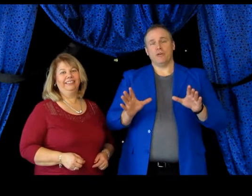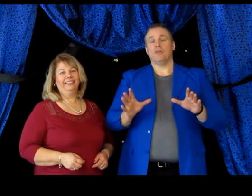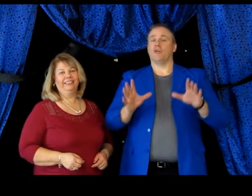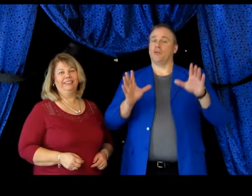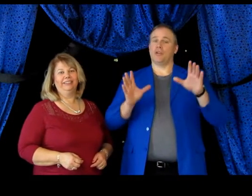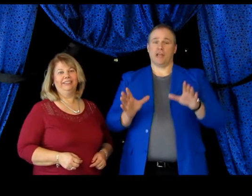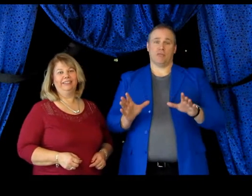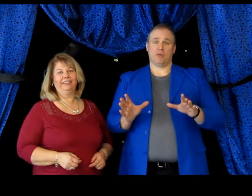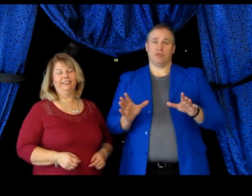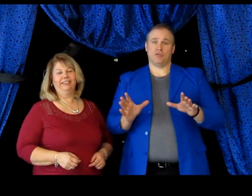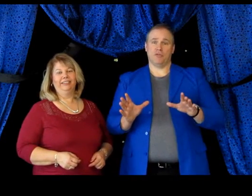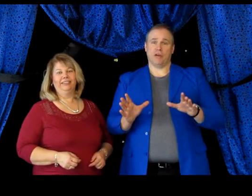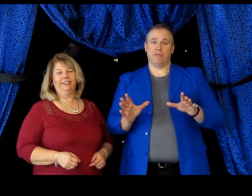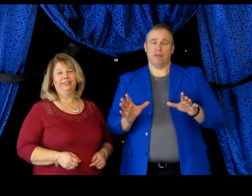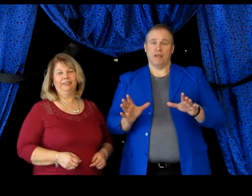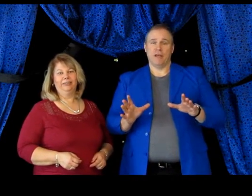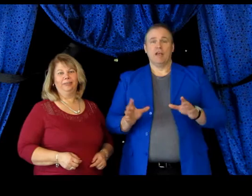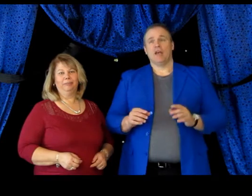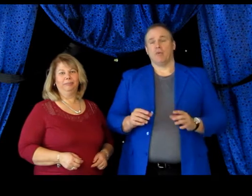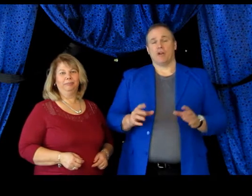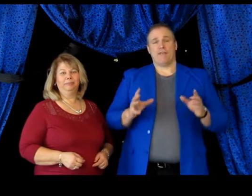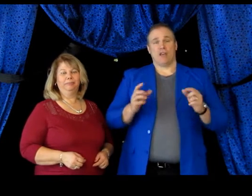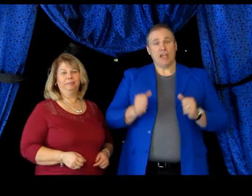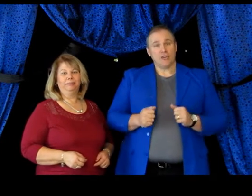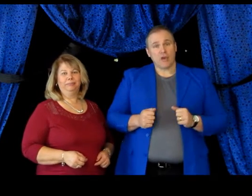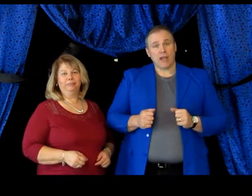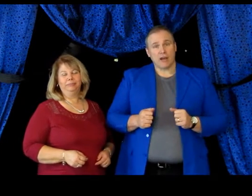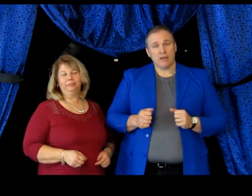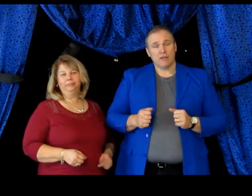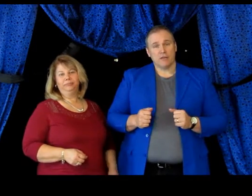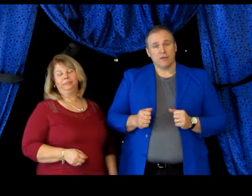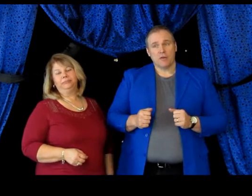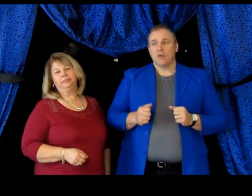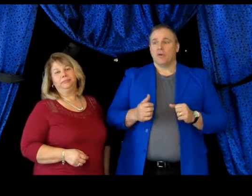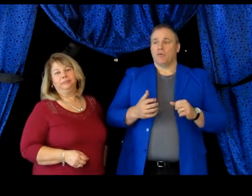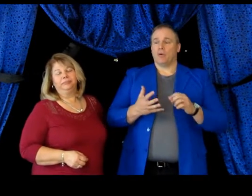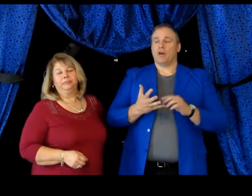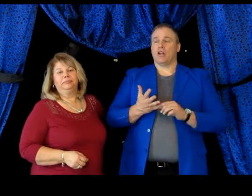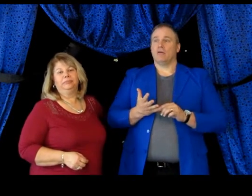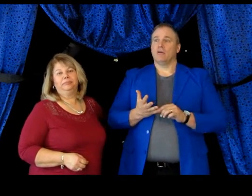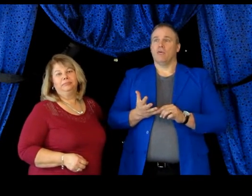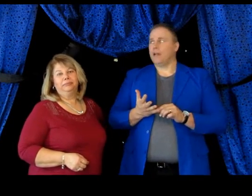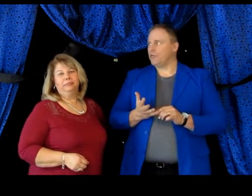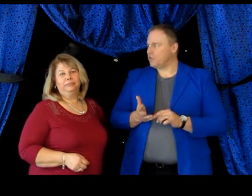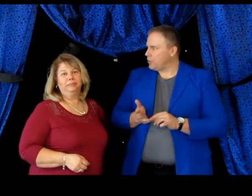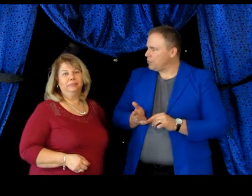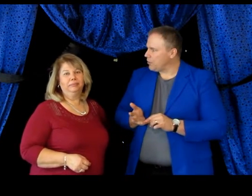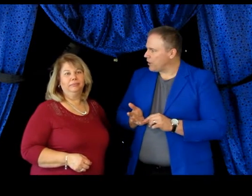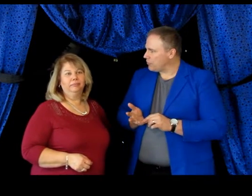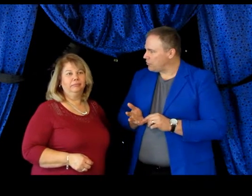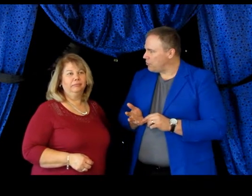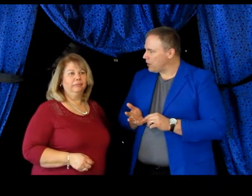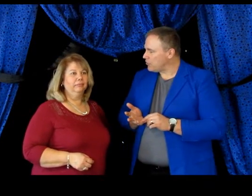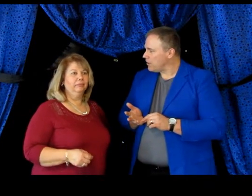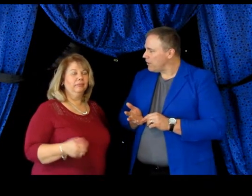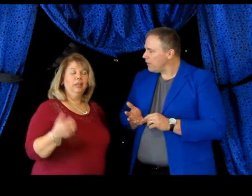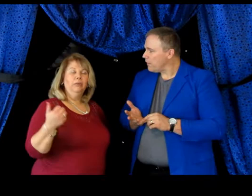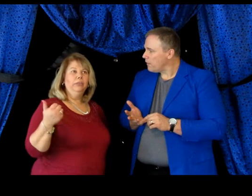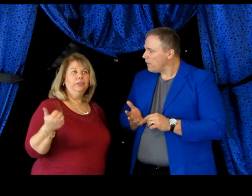or you can take the pictures yourself and we're going to have an Easter egg hunt. We're going to... What else do we do? There's so much. We do